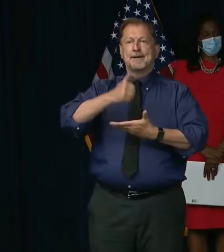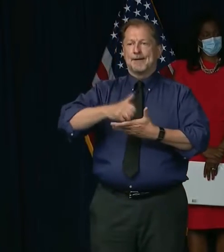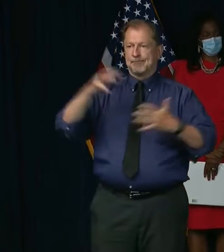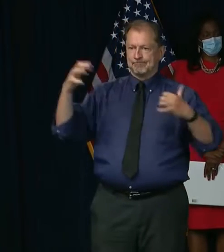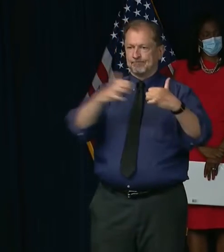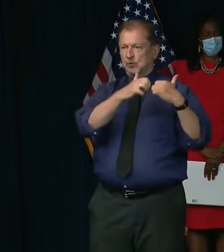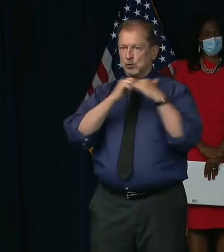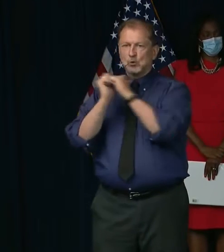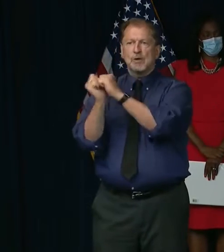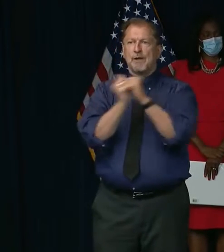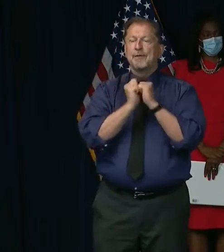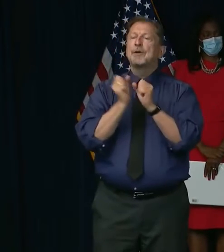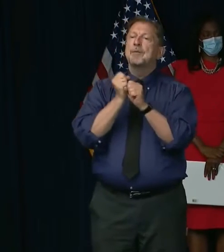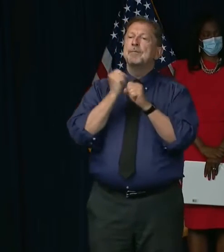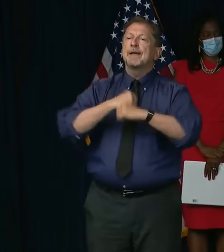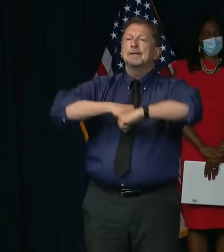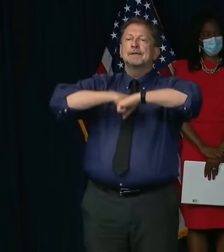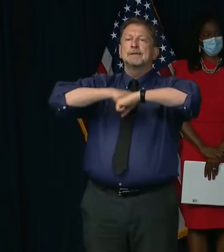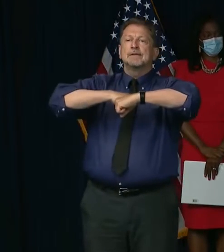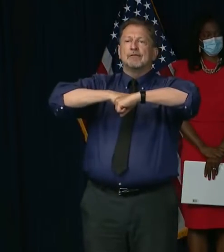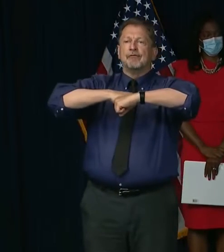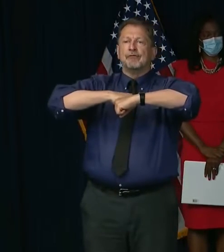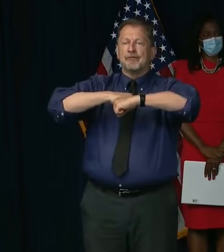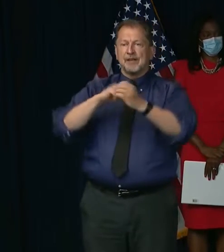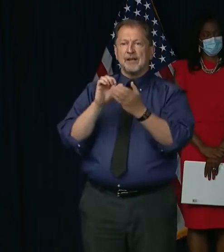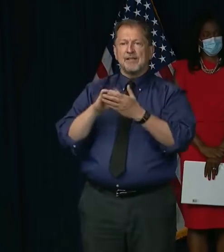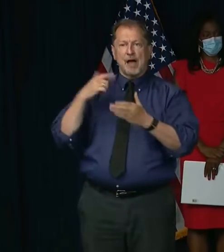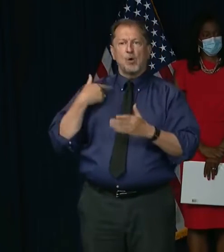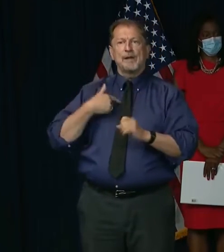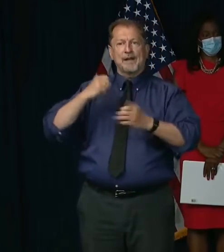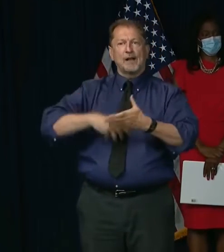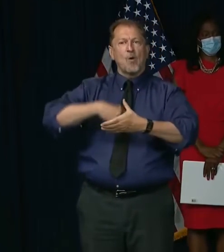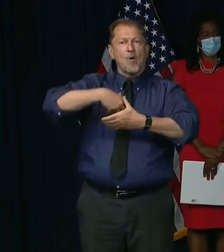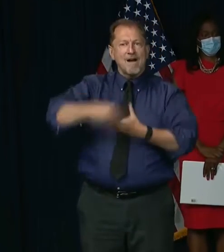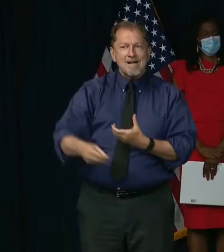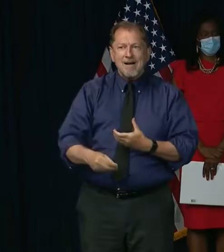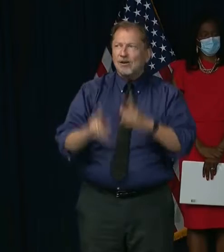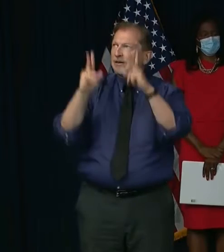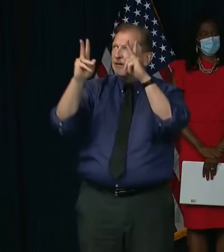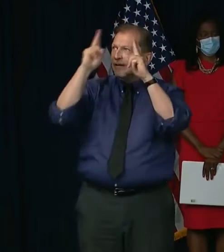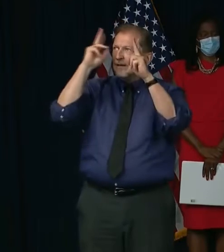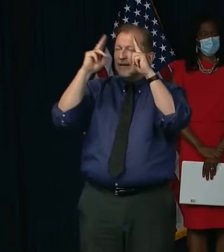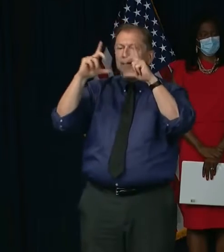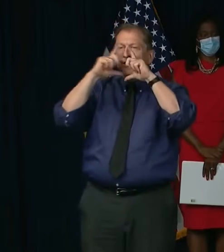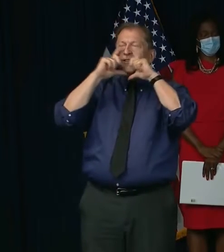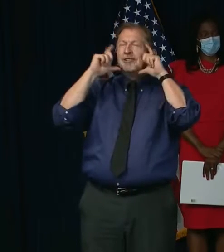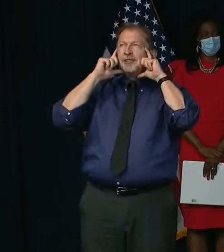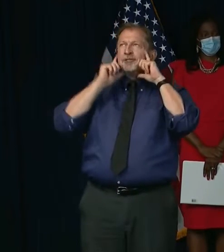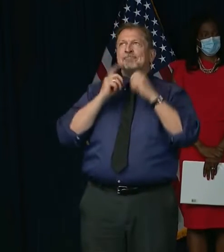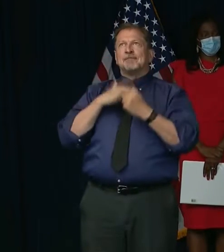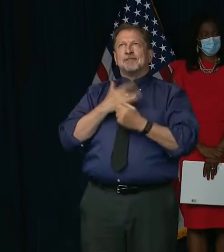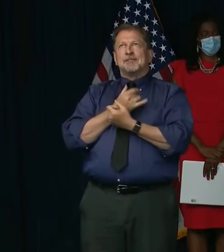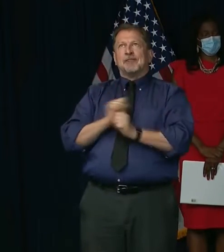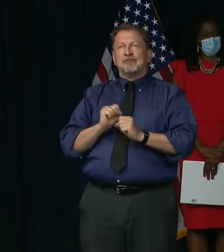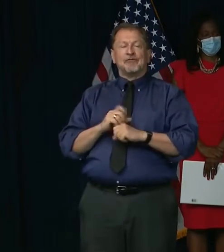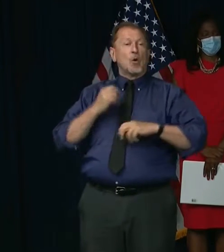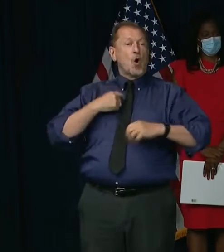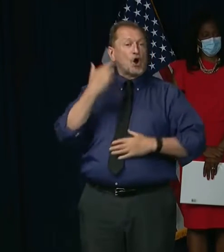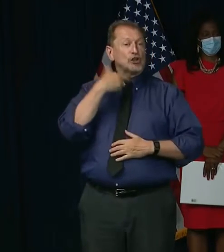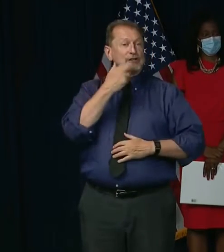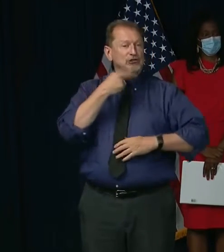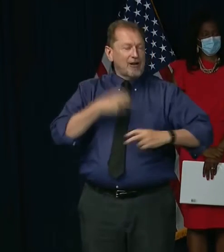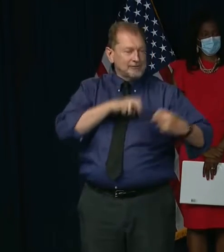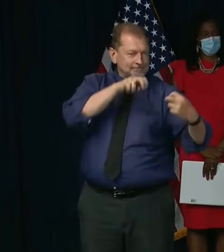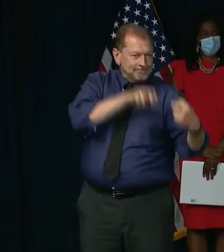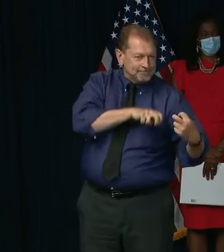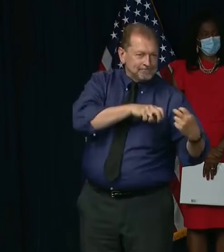knit together to make a safety net that lets us go and get our hair cut or have a meal with friends and